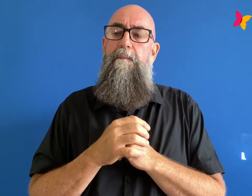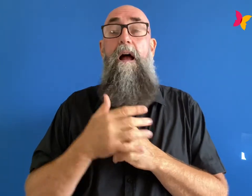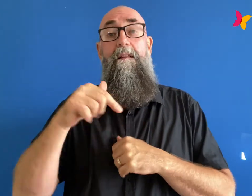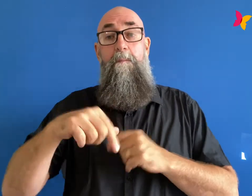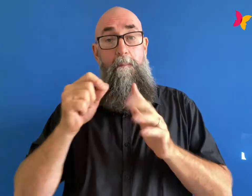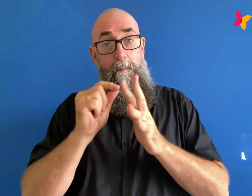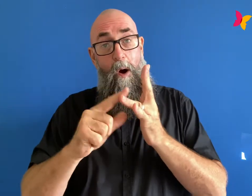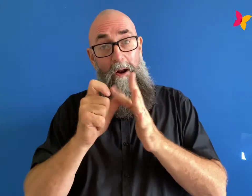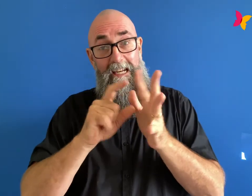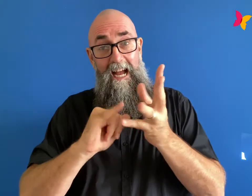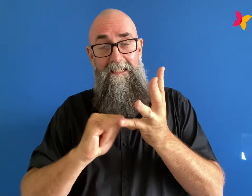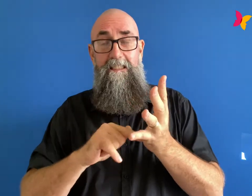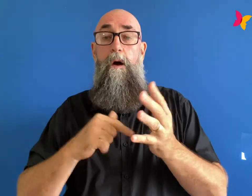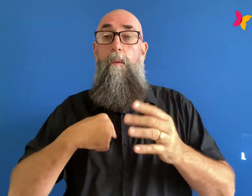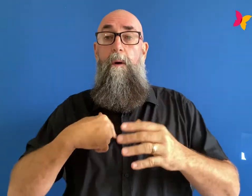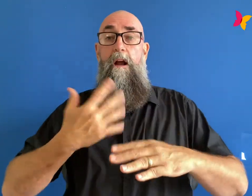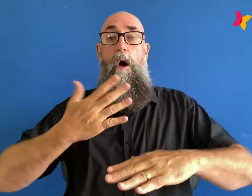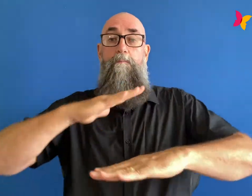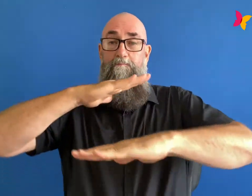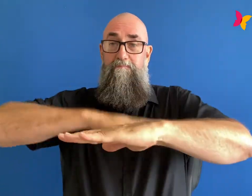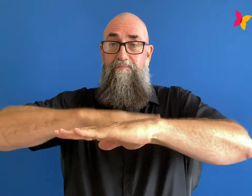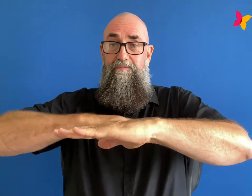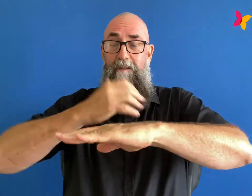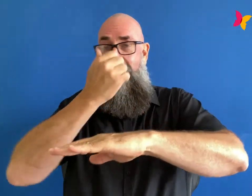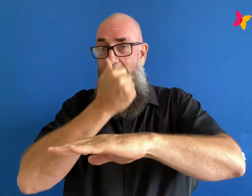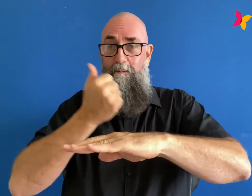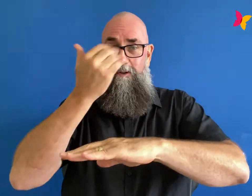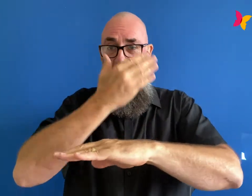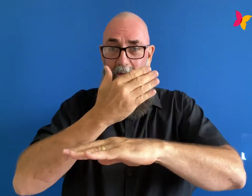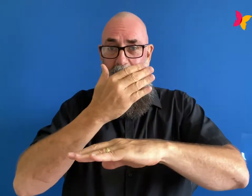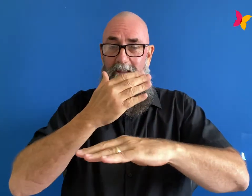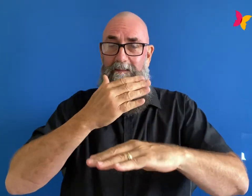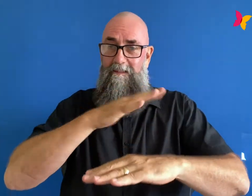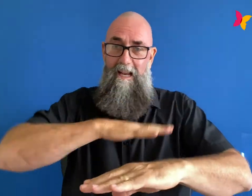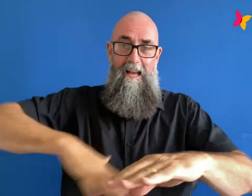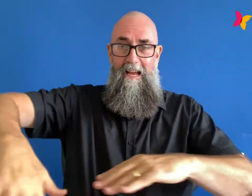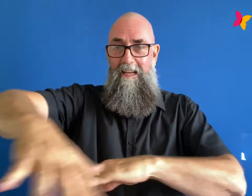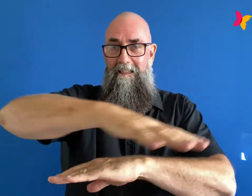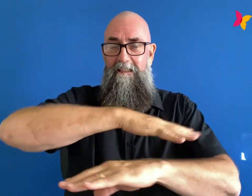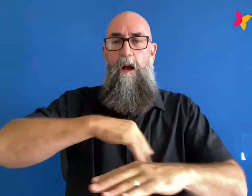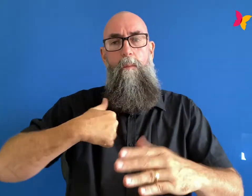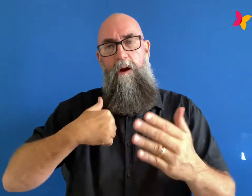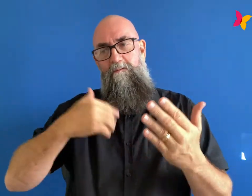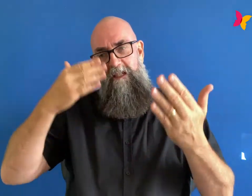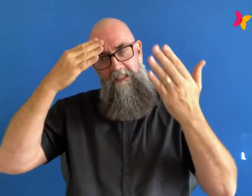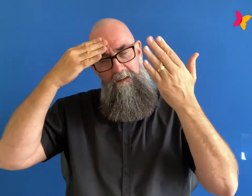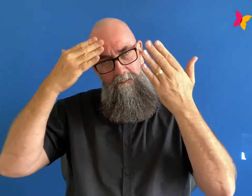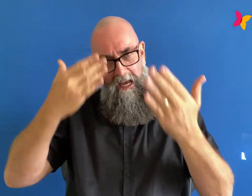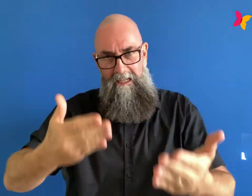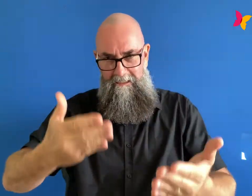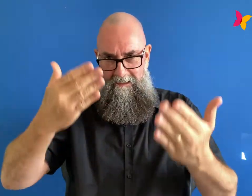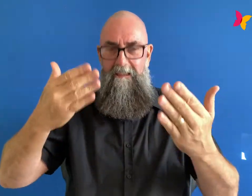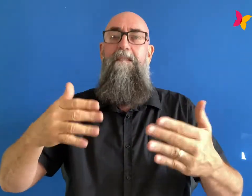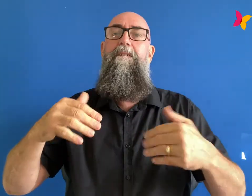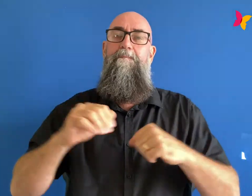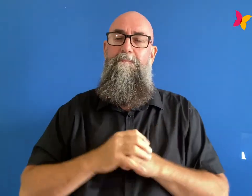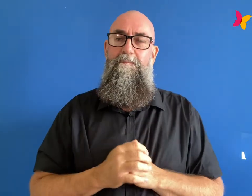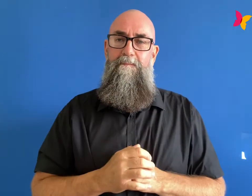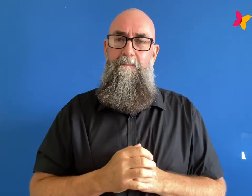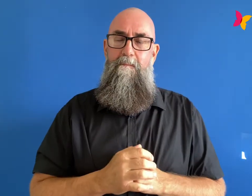was produced on wurundjeri boonwurrung and gadigal country and we pay respect to the traditional owners of these lands from all of